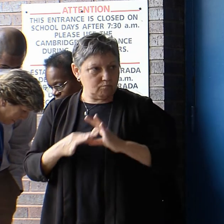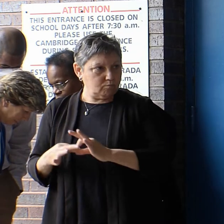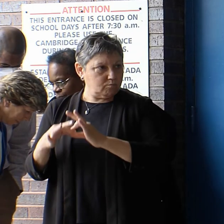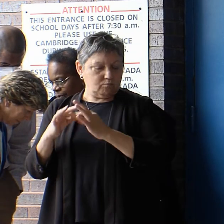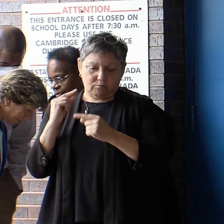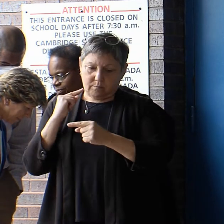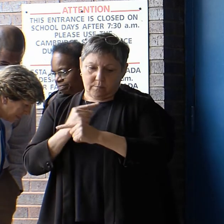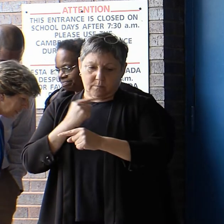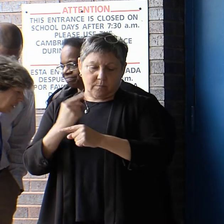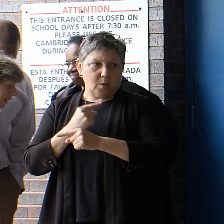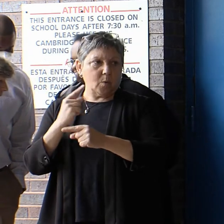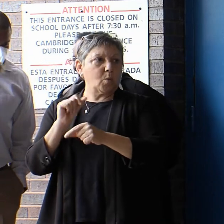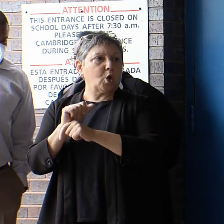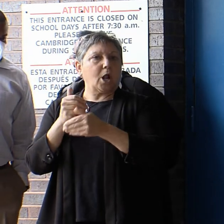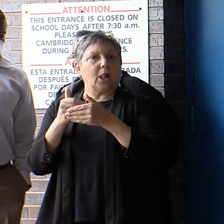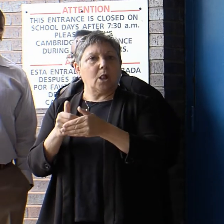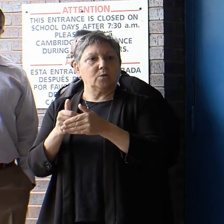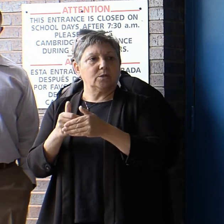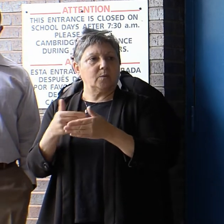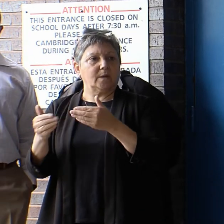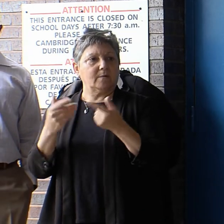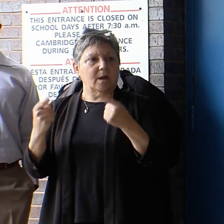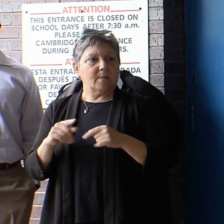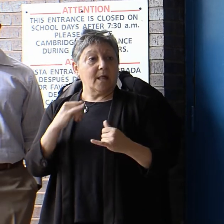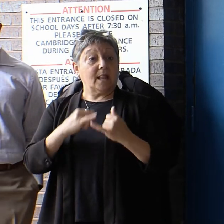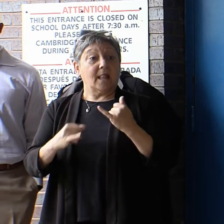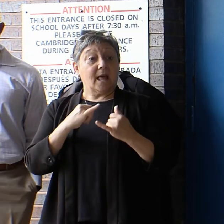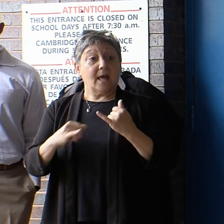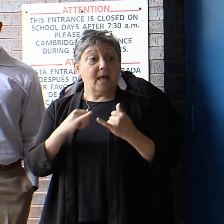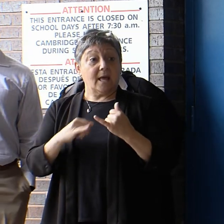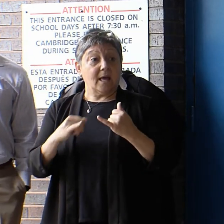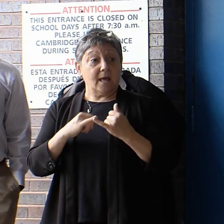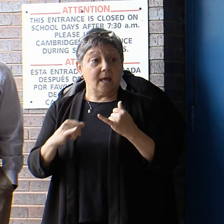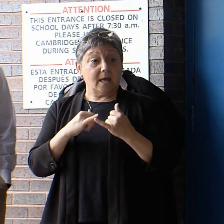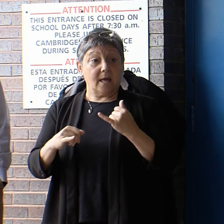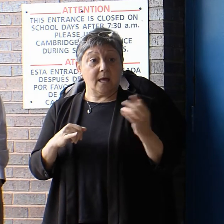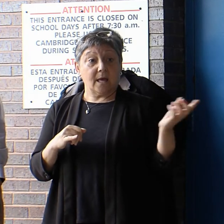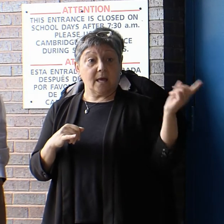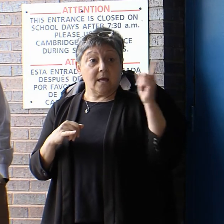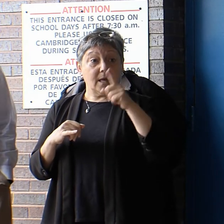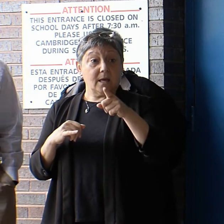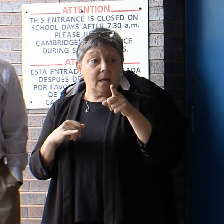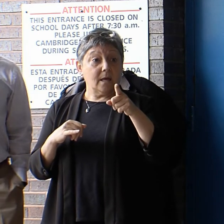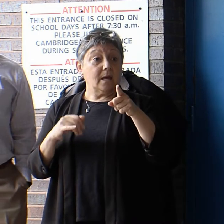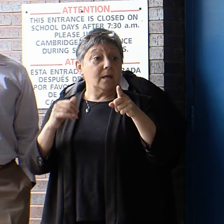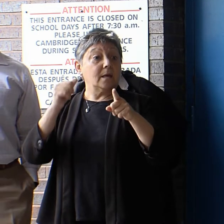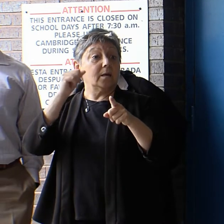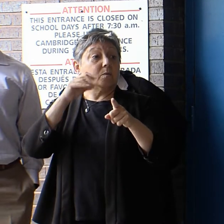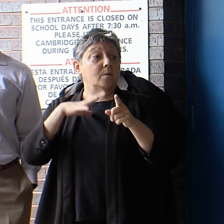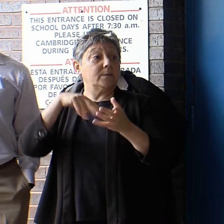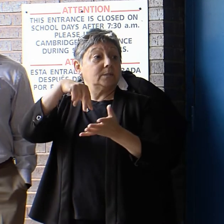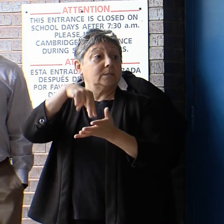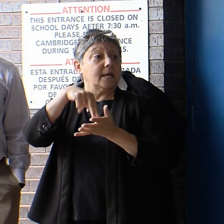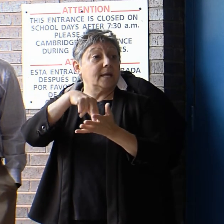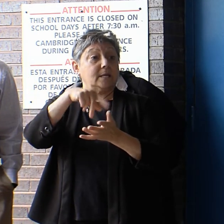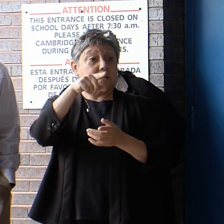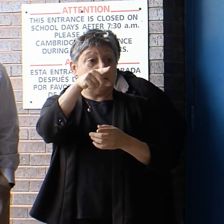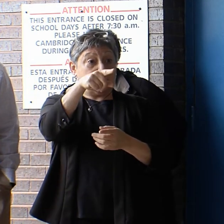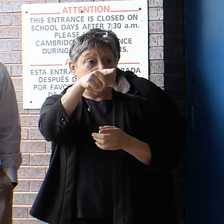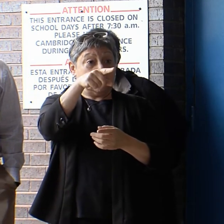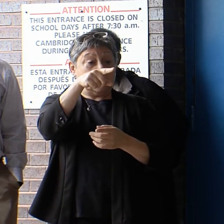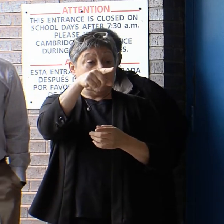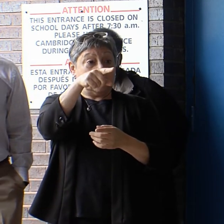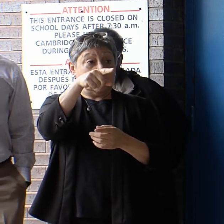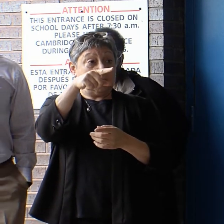we work with them very closely on each incident. Last question. Same on schools, Mayor. How do you see the prospect of receivership